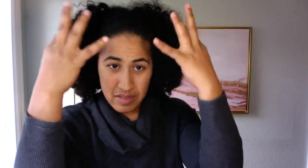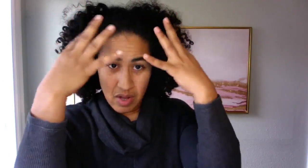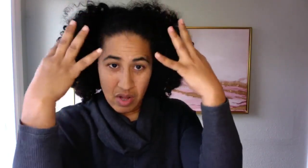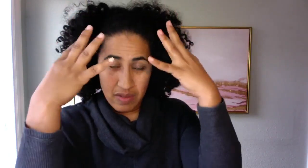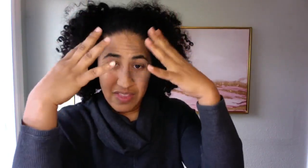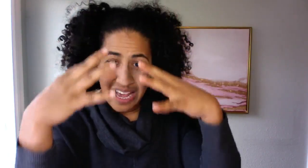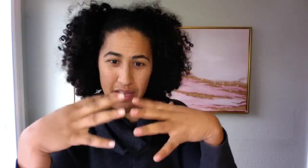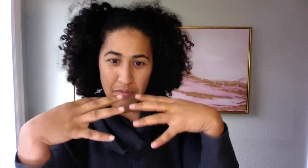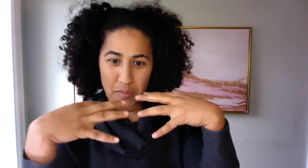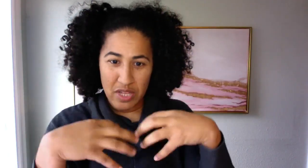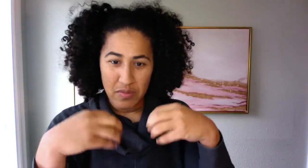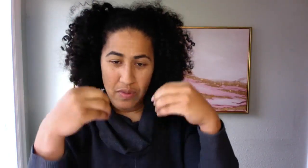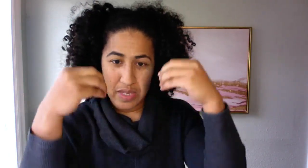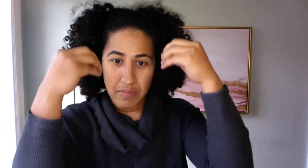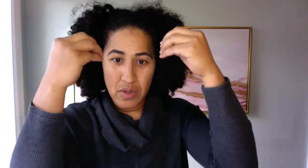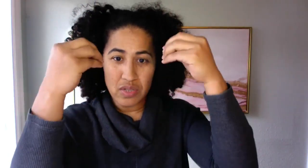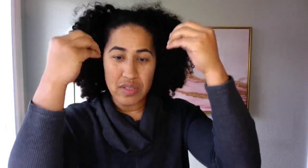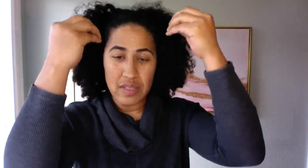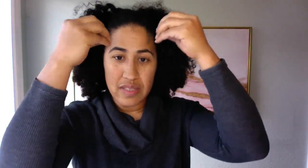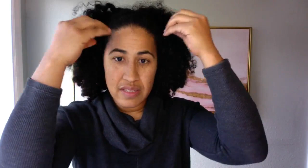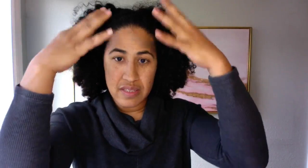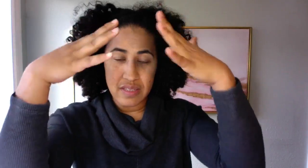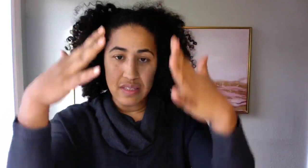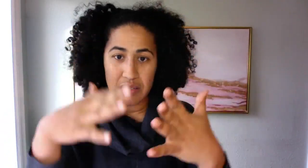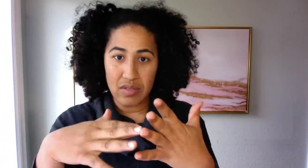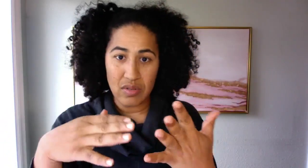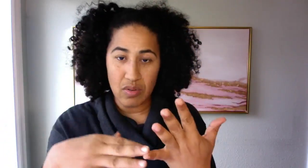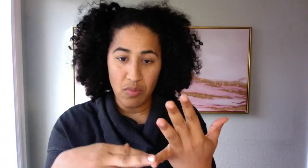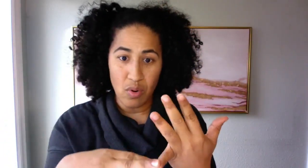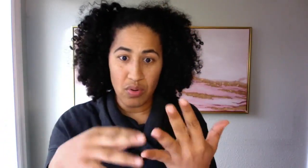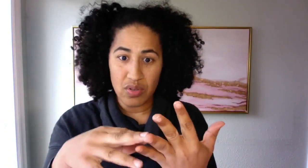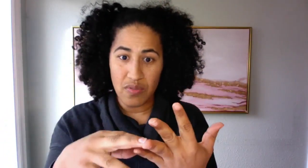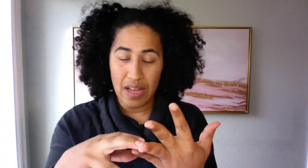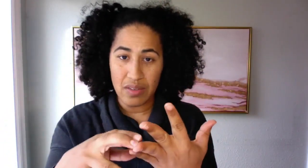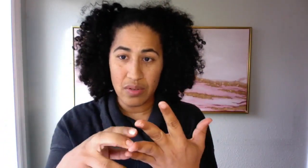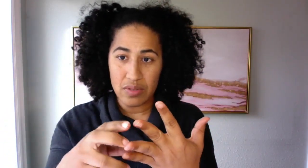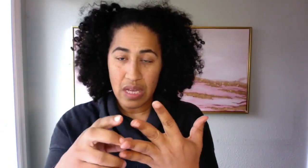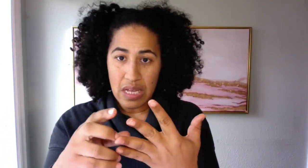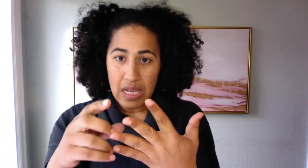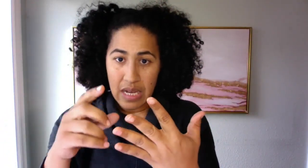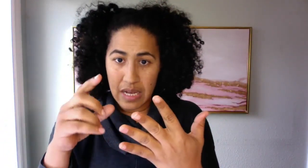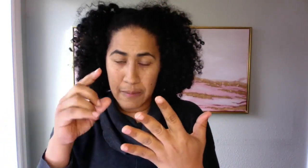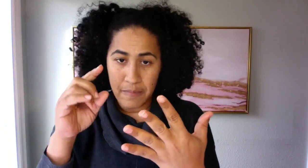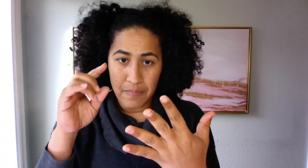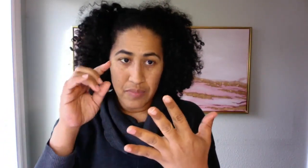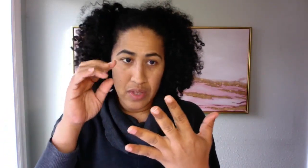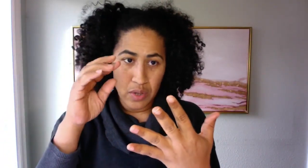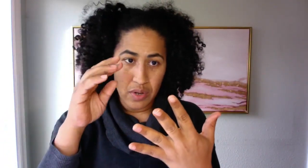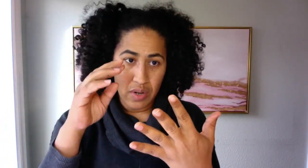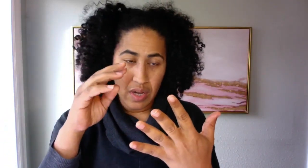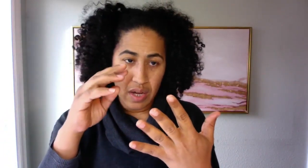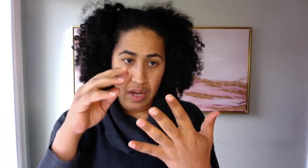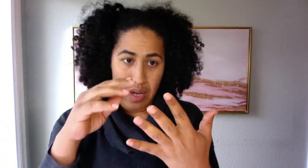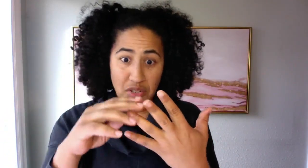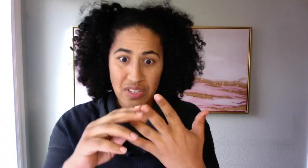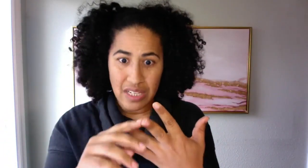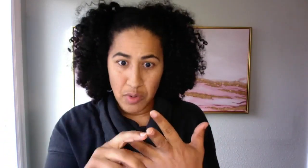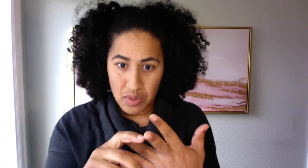all of that information from the emotions and the senses into your morals, your values, um, your, uh, understanding multiple